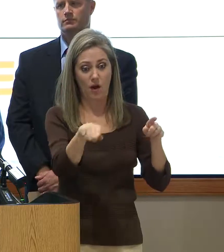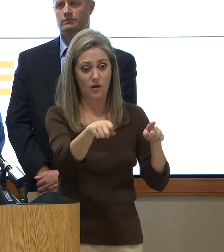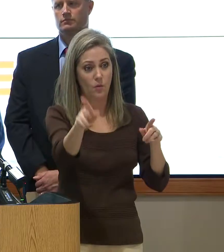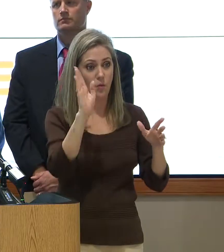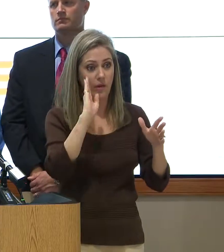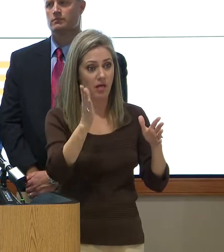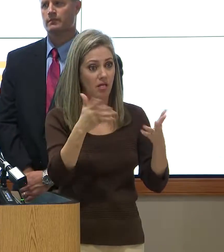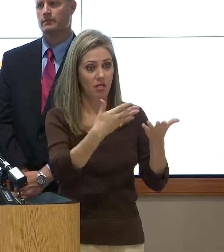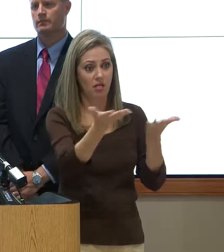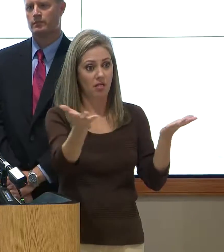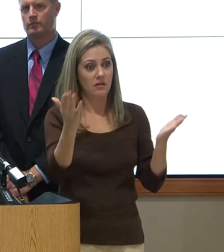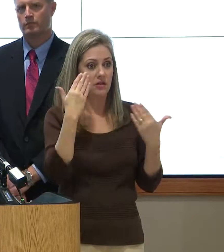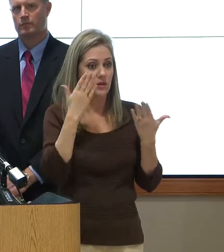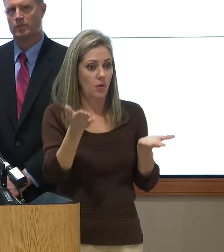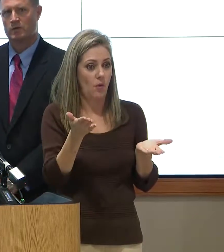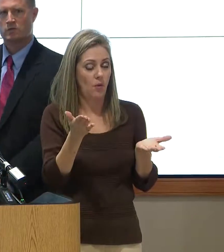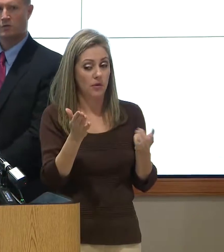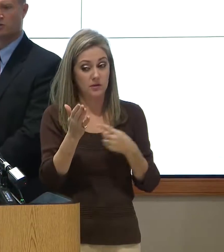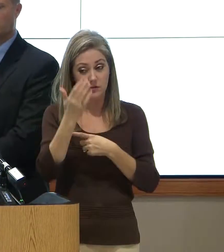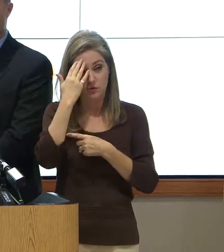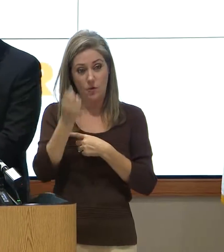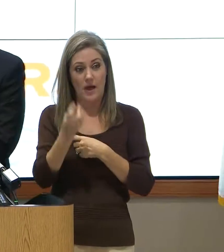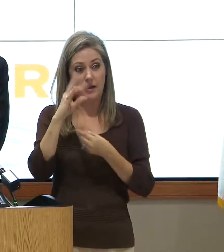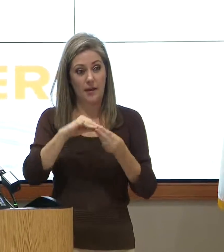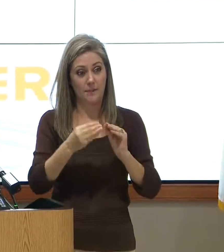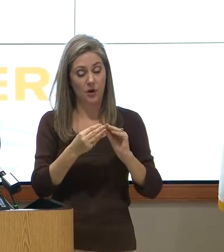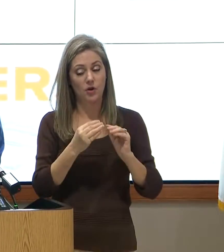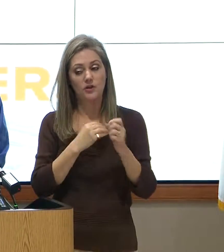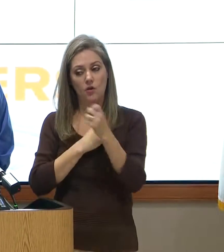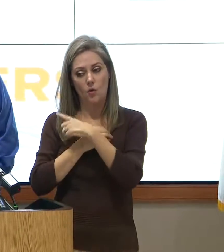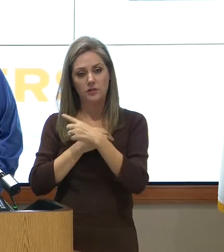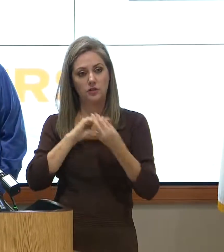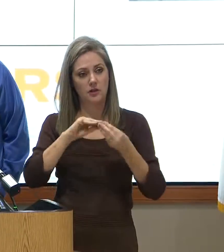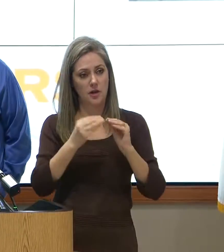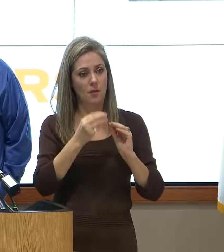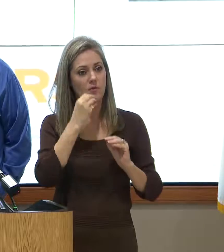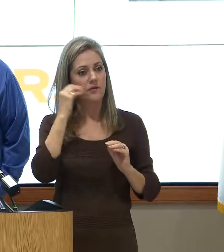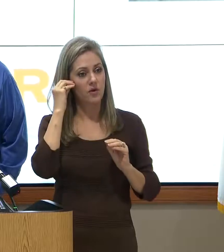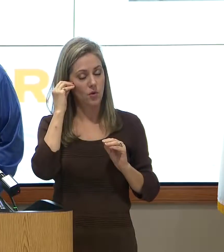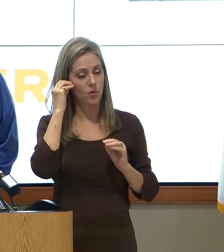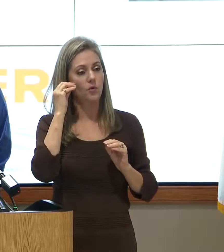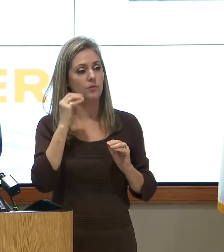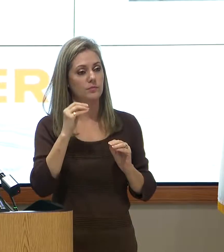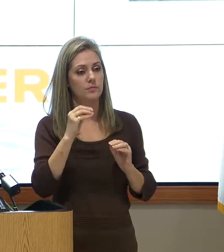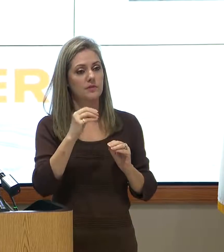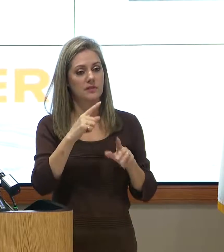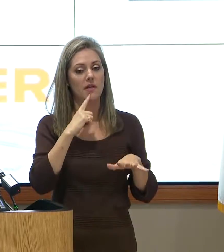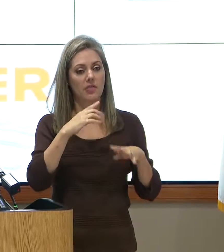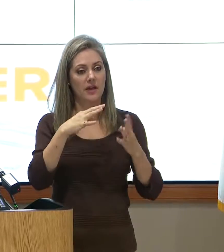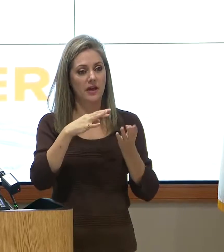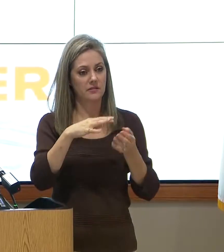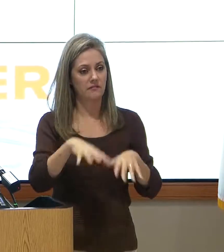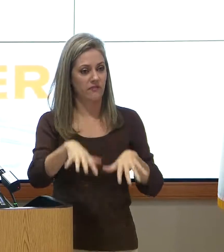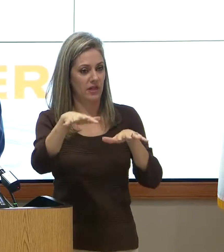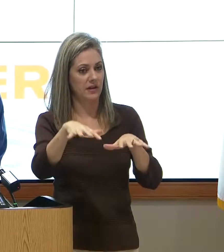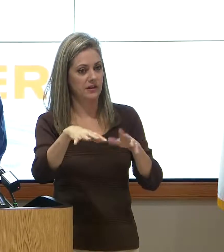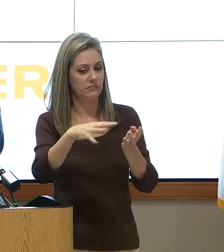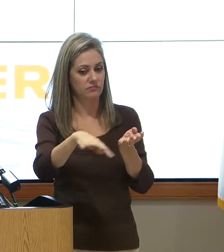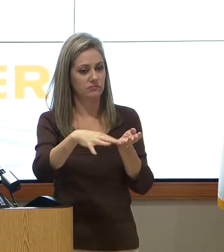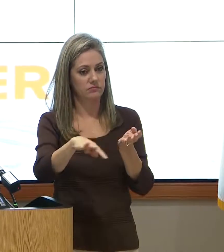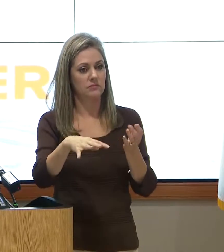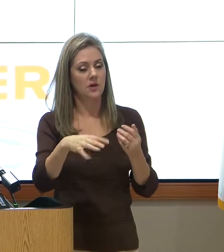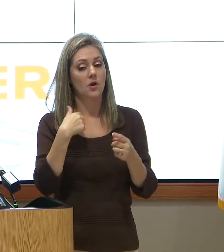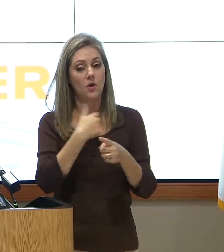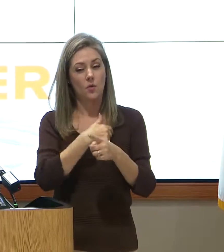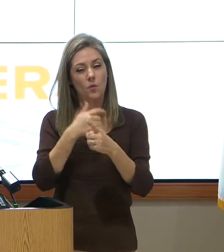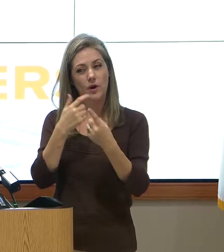to go. Have you got a number of homes? So the question was the number of homes that flooded downstream along Buffalo Bayou from the releases. We're working with